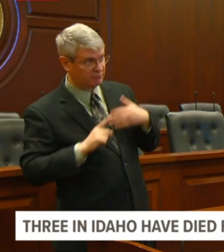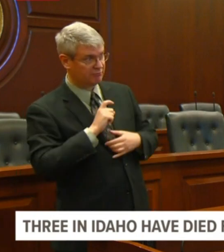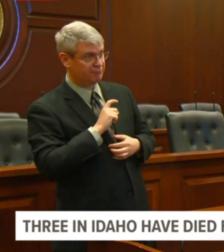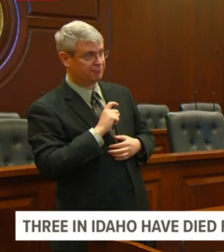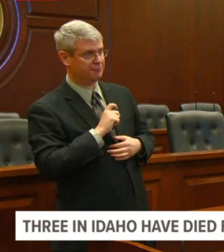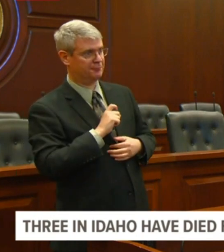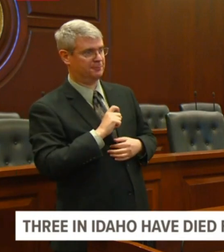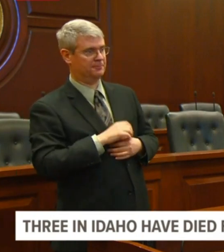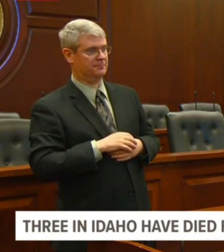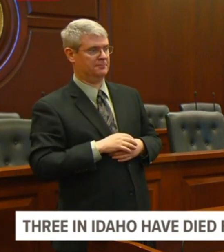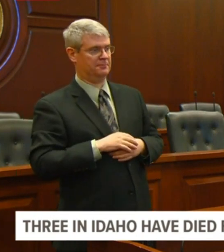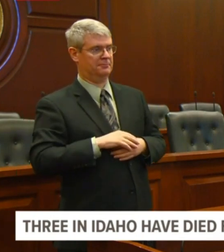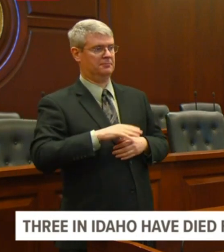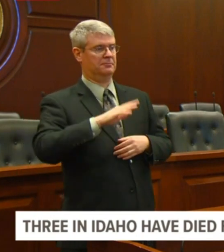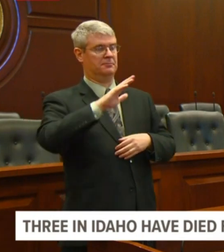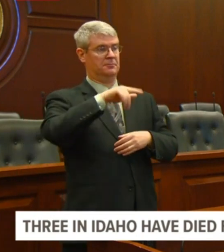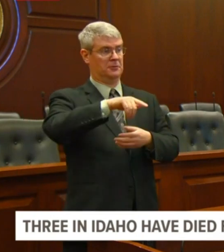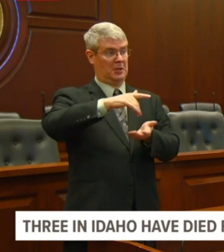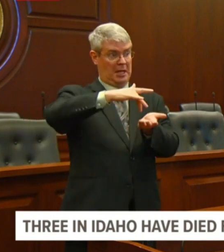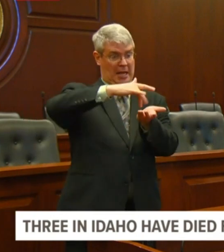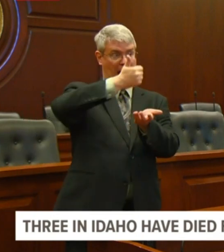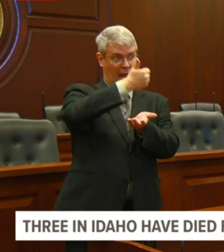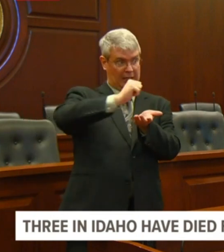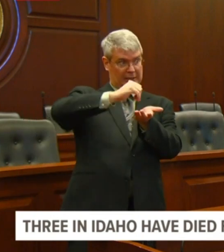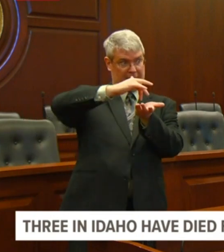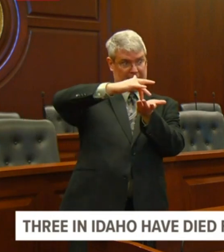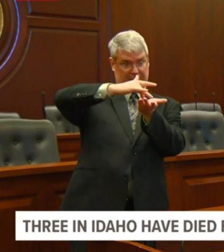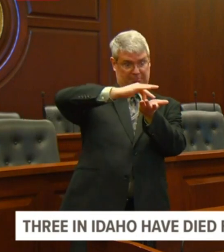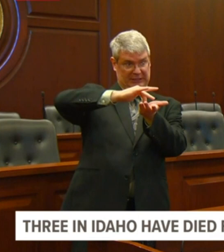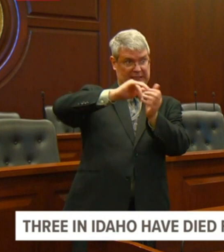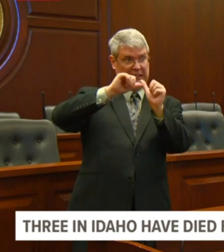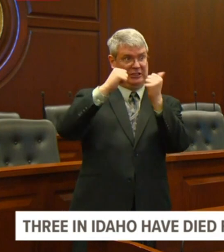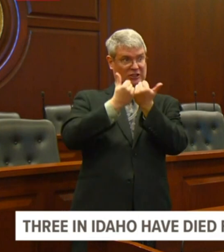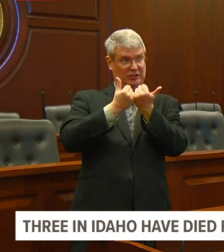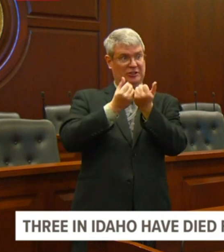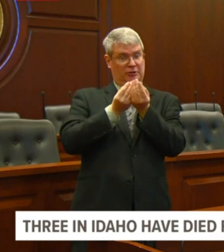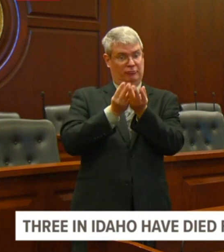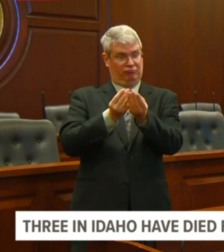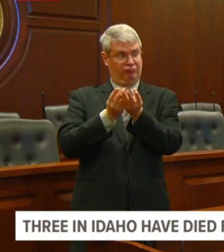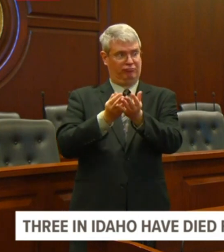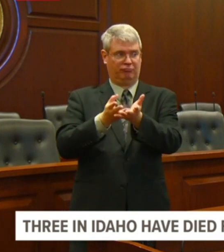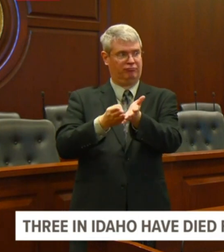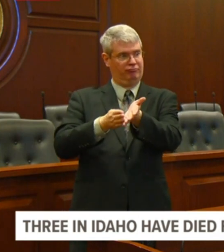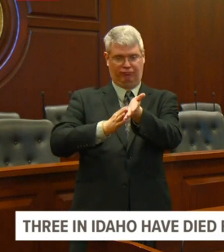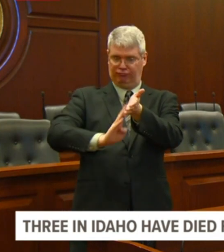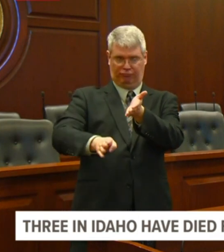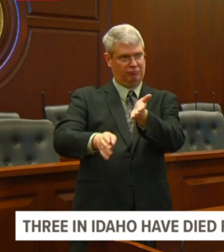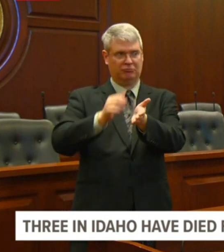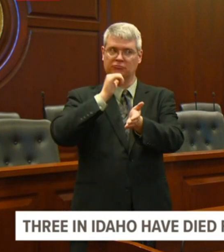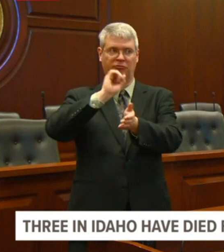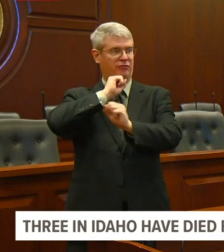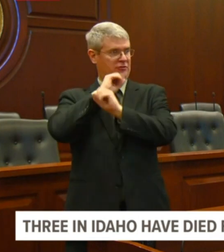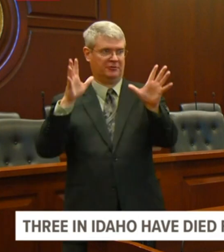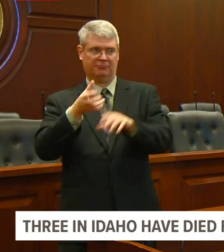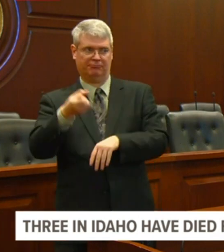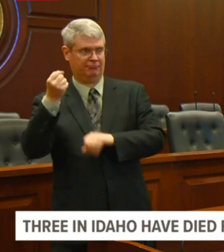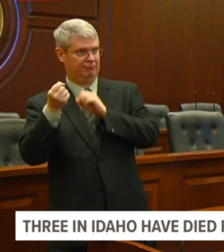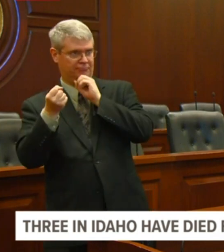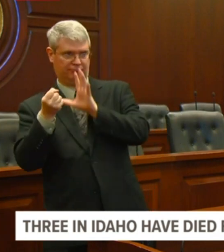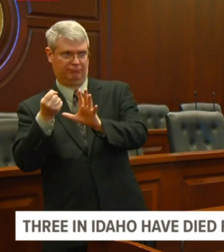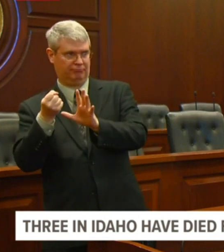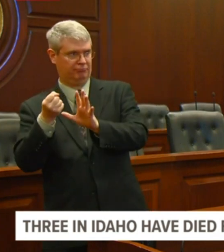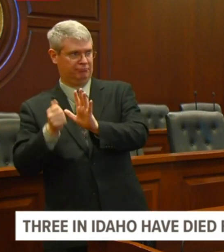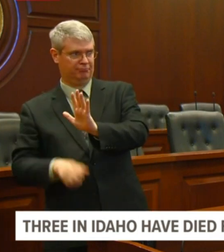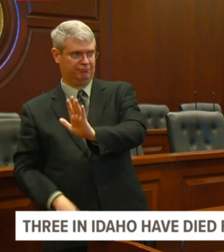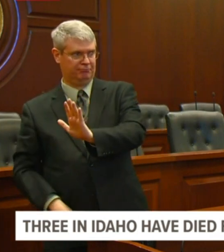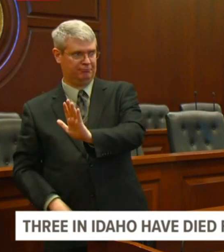agencies are, are exempted. Uh, as you know, uh, last fall, uh, when we were, uh,